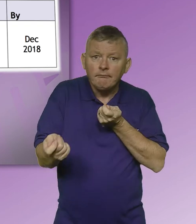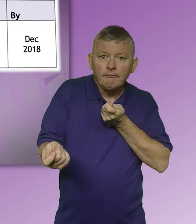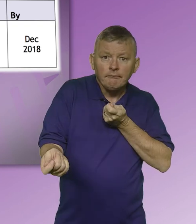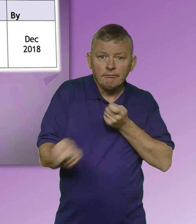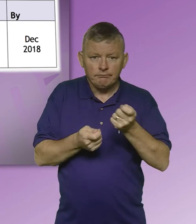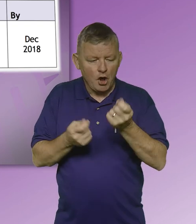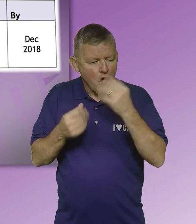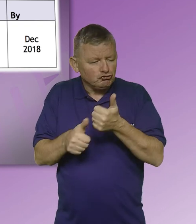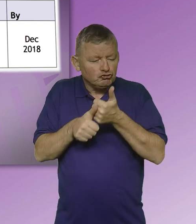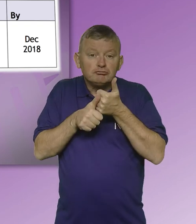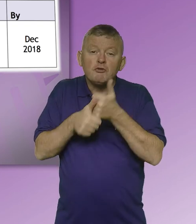learning support learning